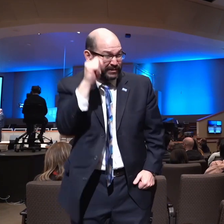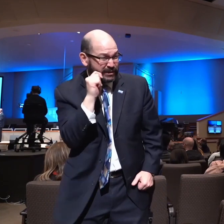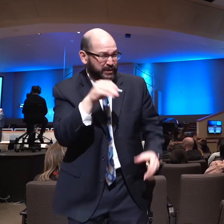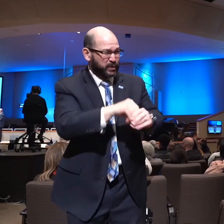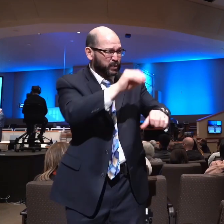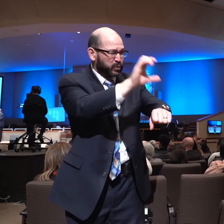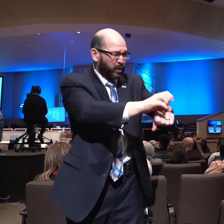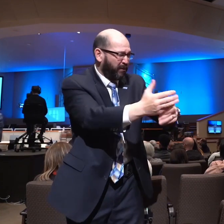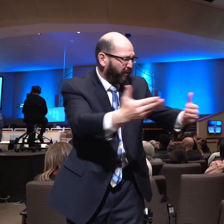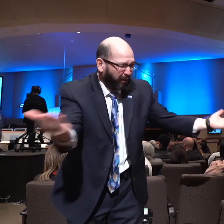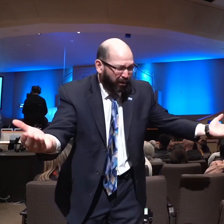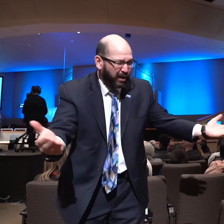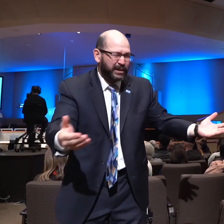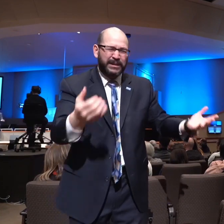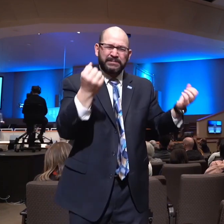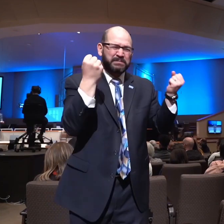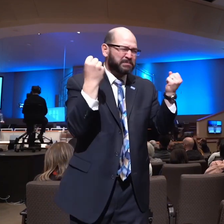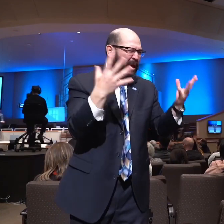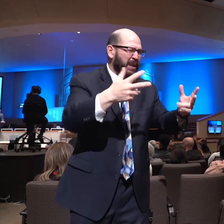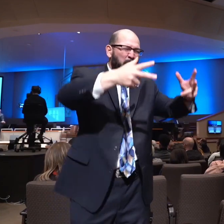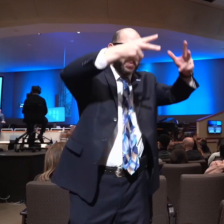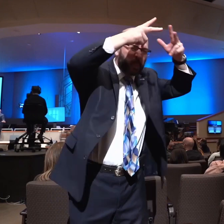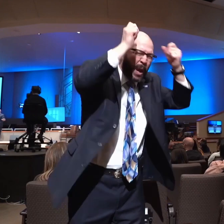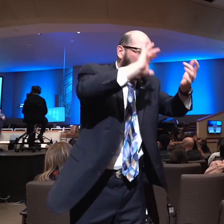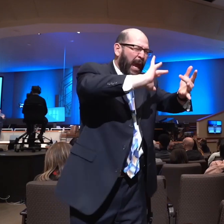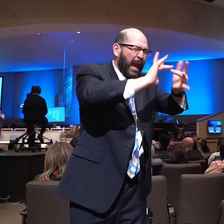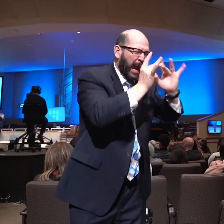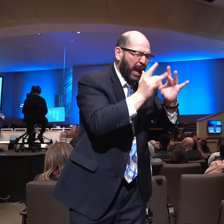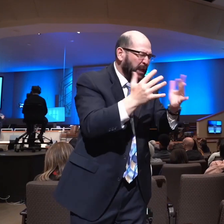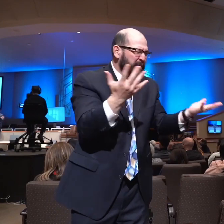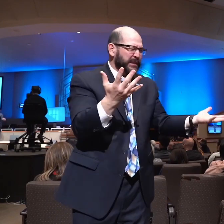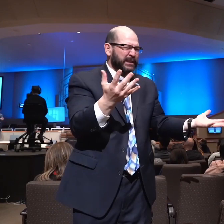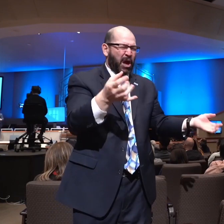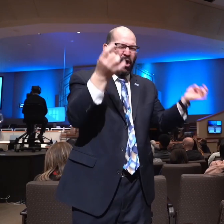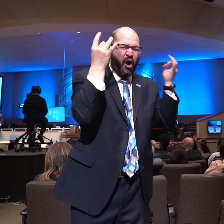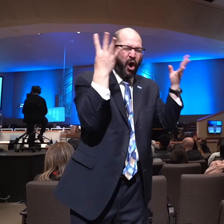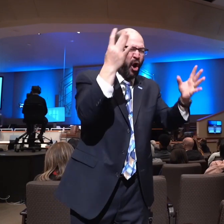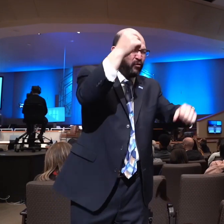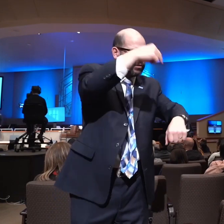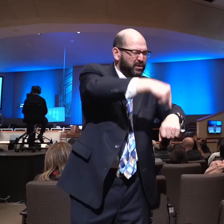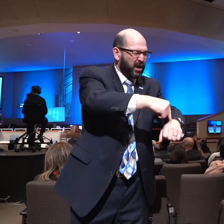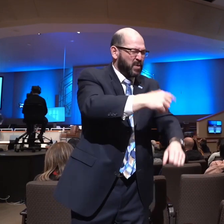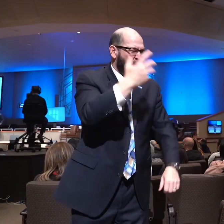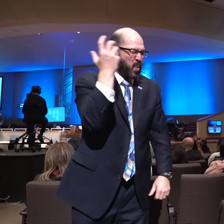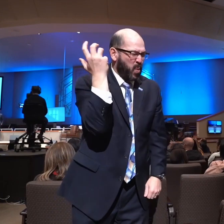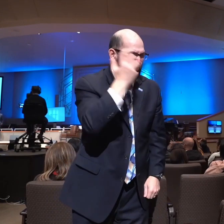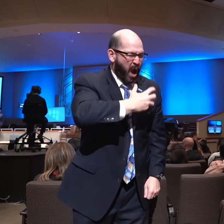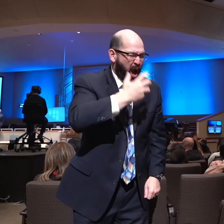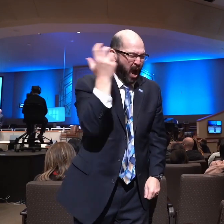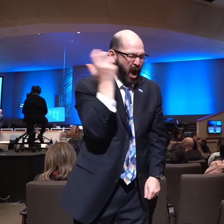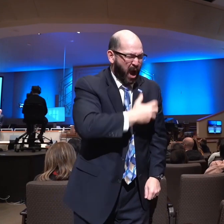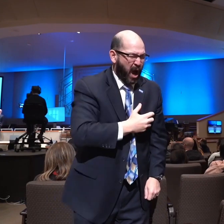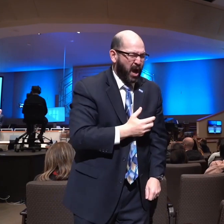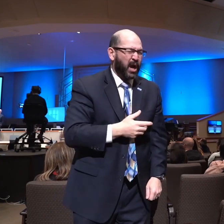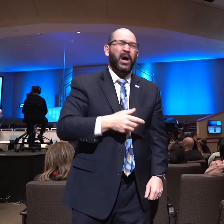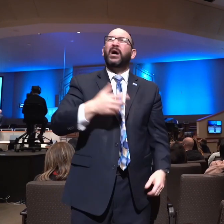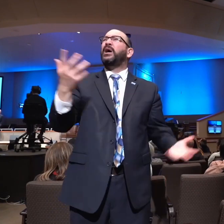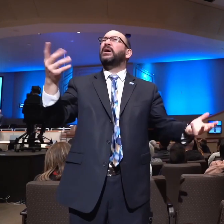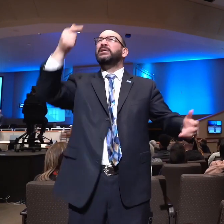of them got into so much wicked internet during this, during these last two years being shut off at home. And God, help our